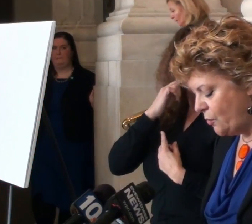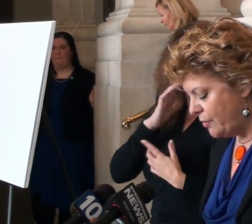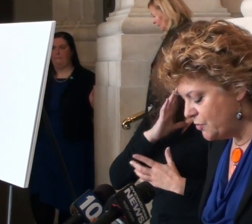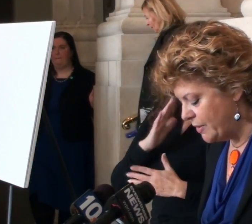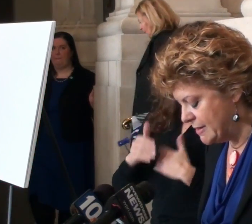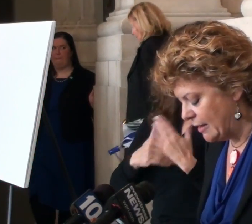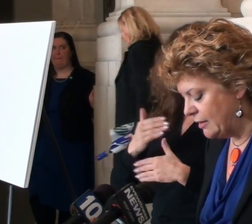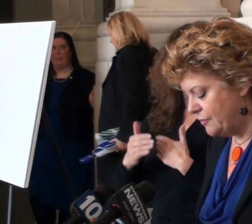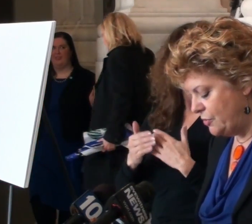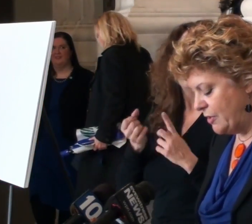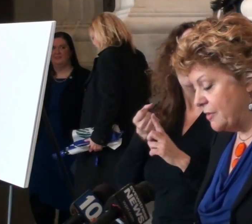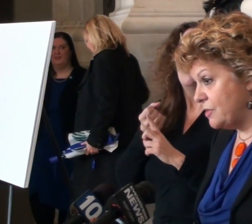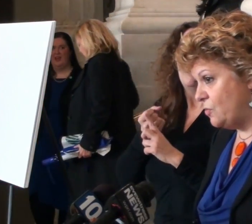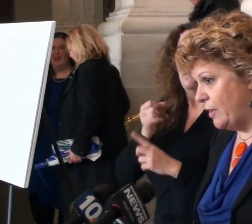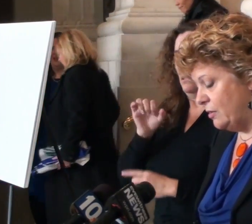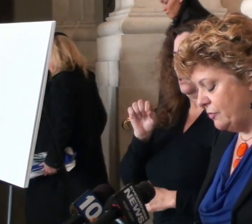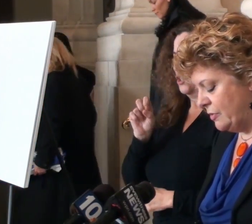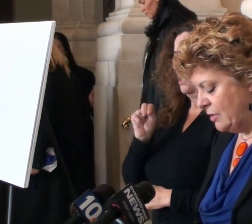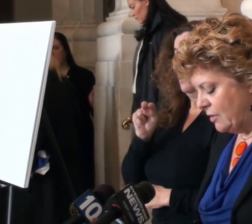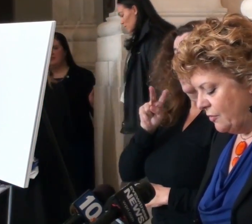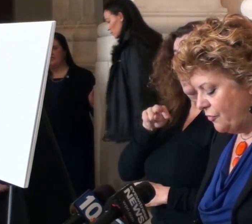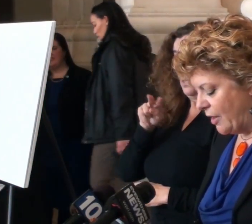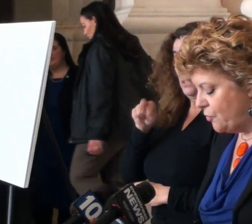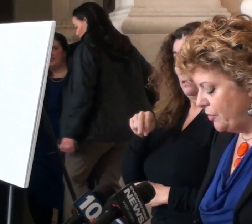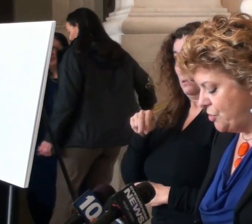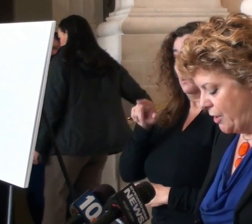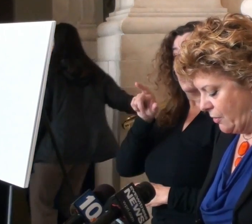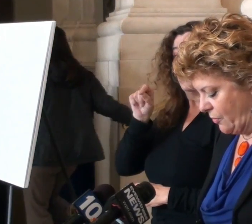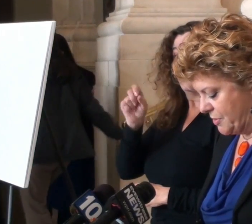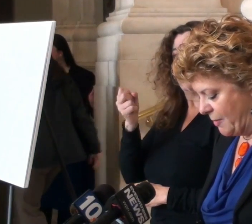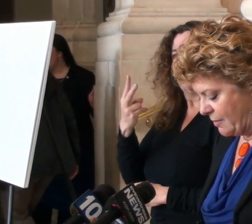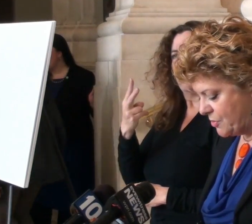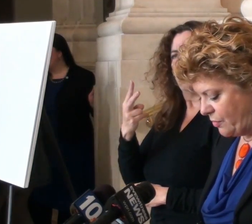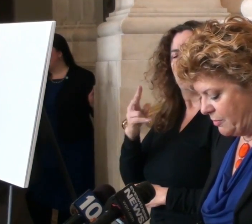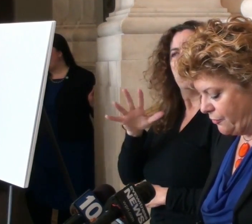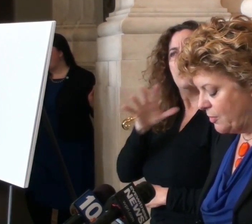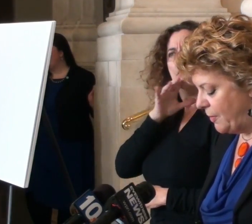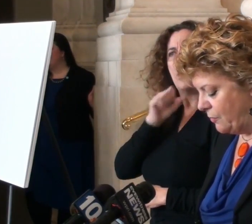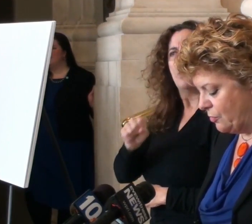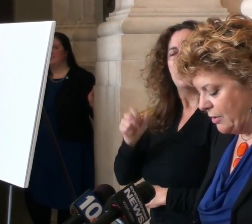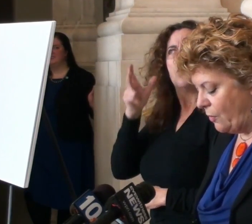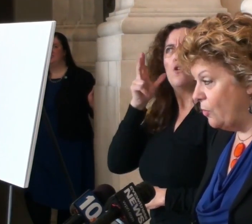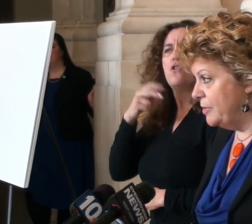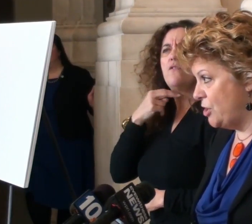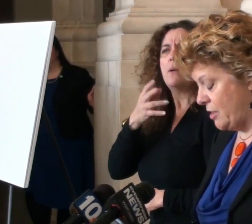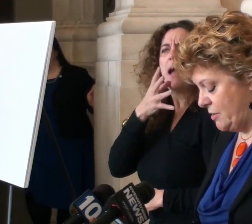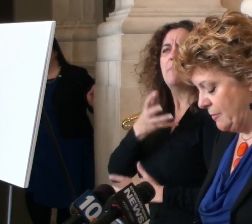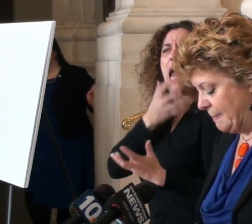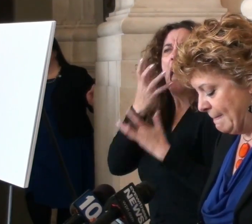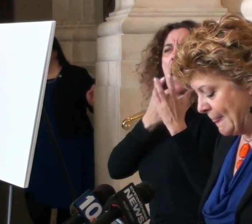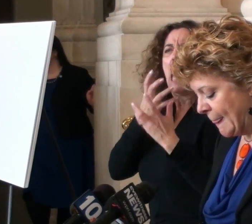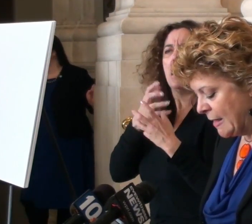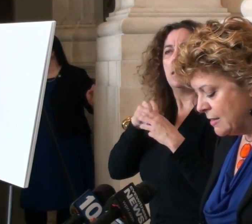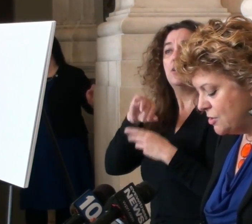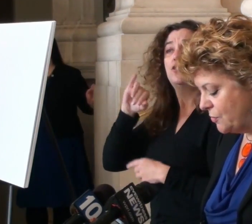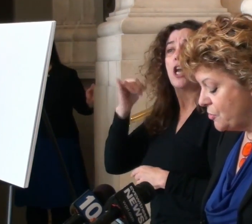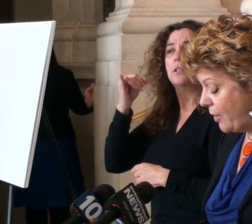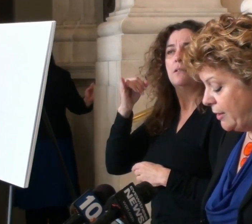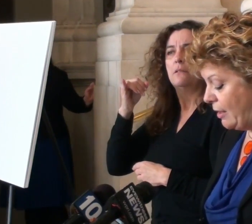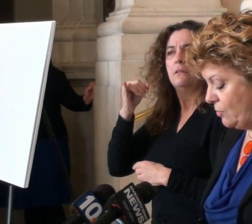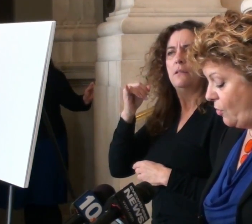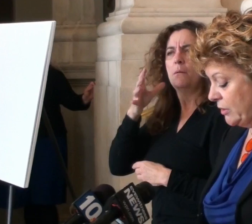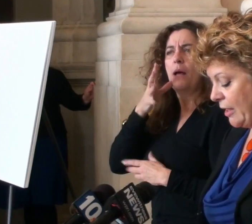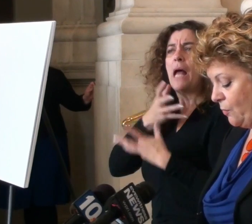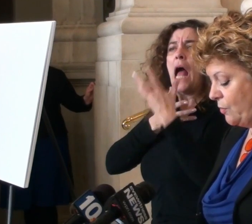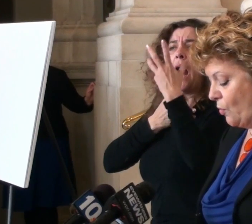On January 22, 2012, five-year-old Jake heard his mom screaming from the bedroom in their home in Johnston. She